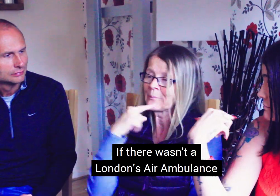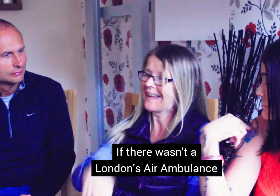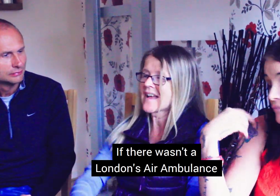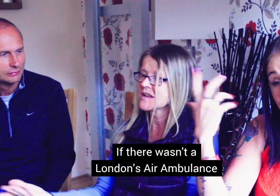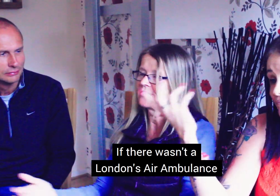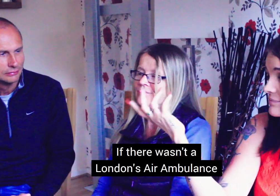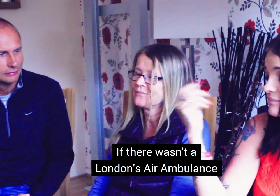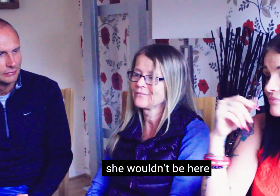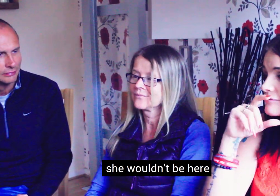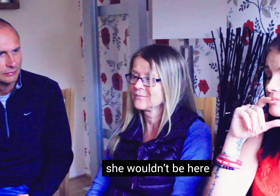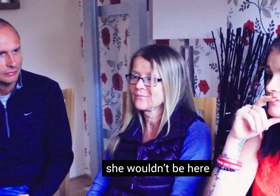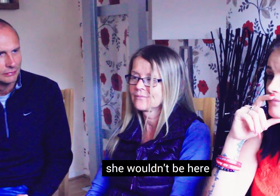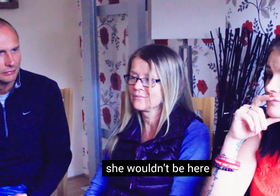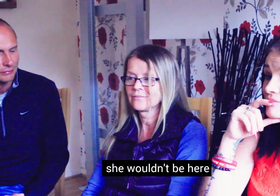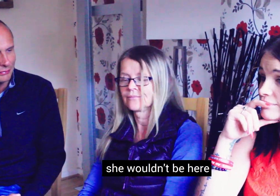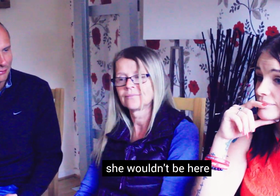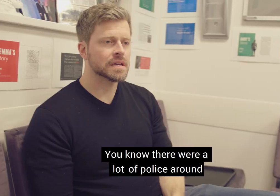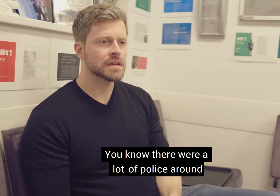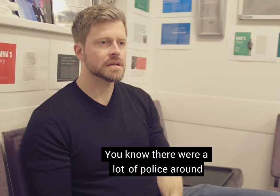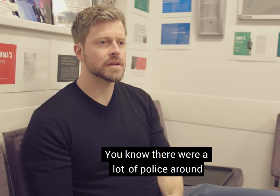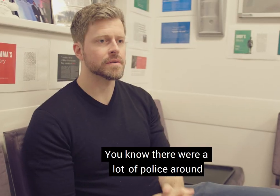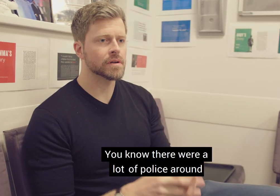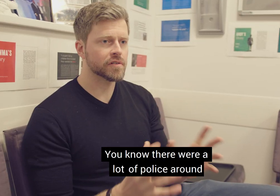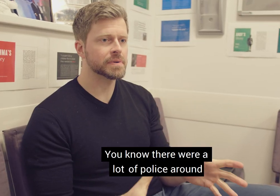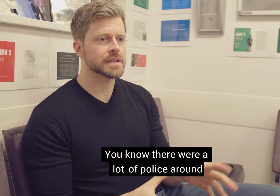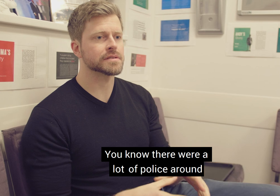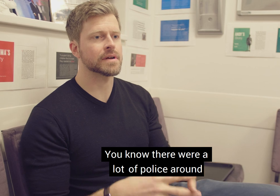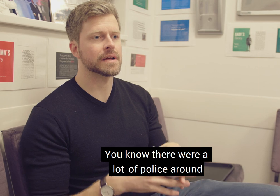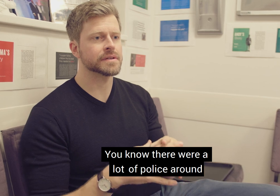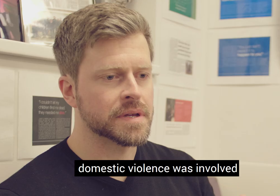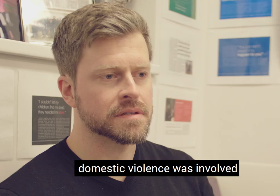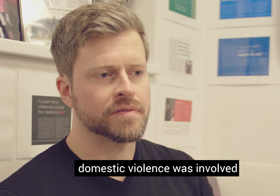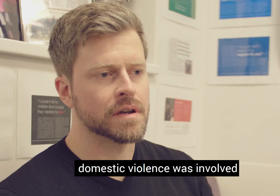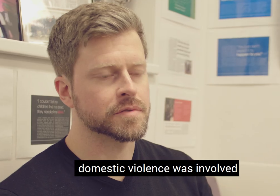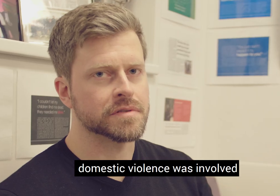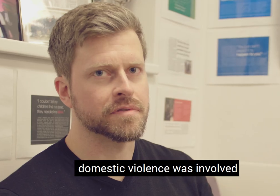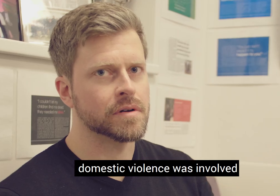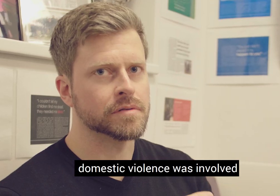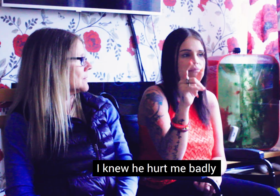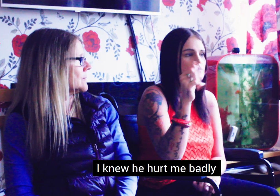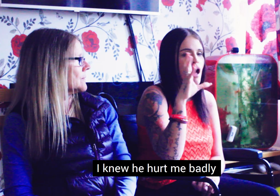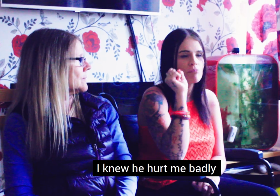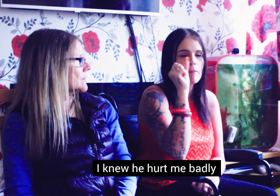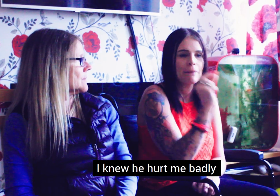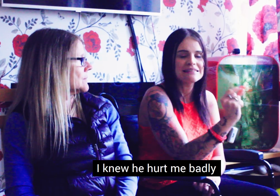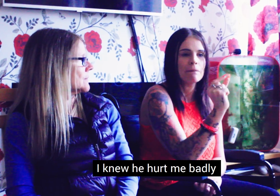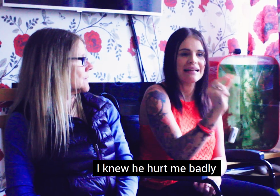London's Air Ambulance, she wouldn't be here. You know, there were a lot of police around. Domestic violence was involved. I knew he hurt me badly.